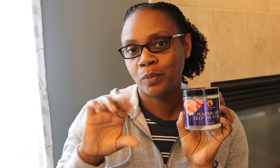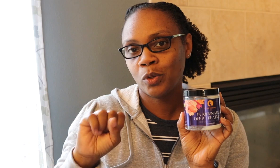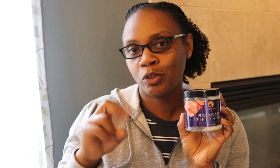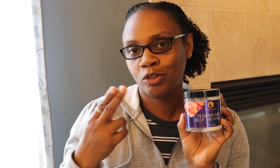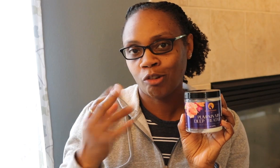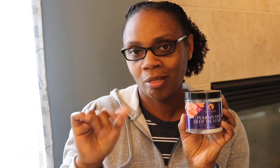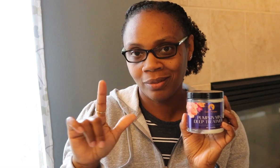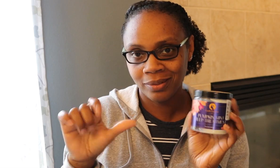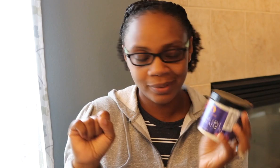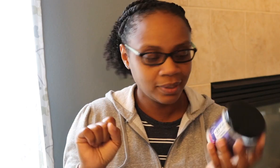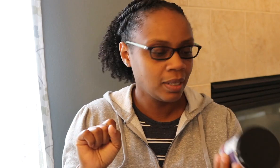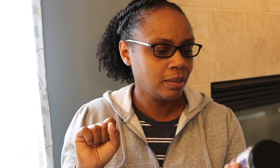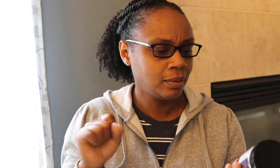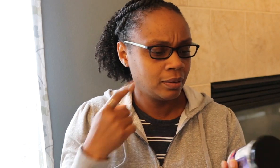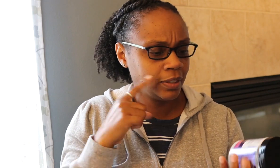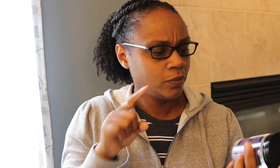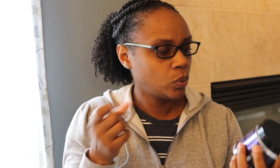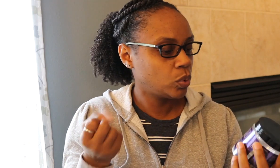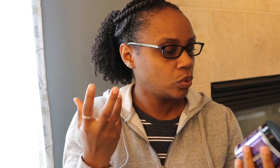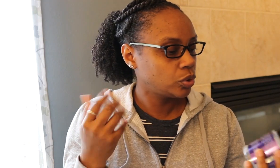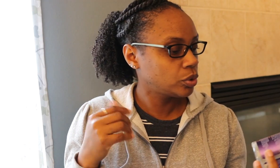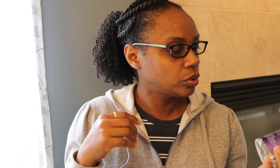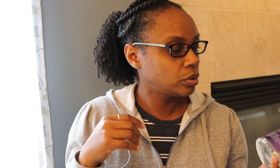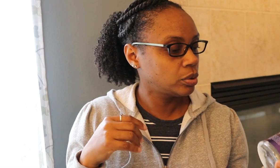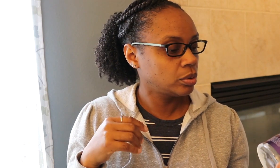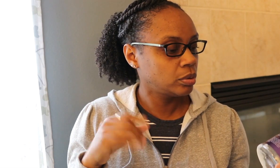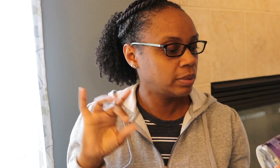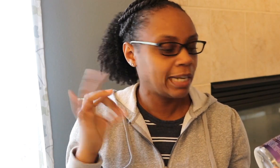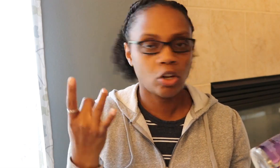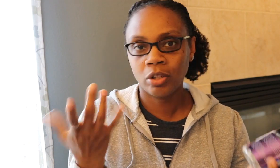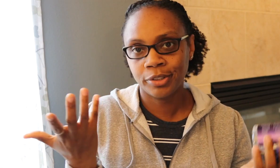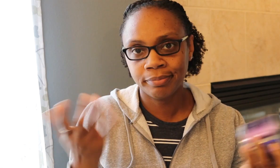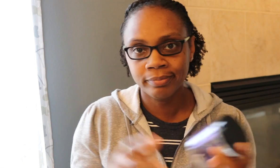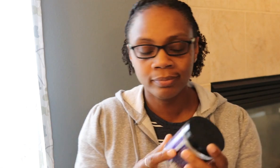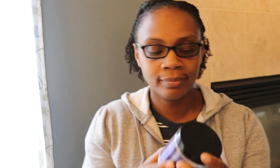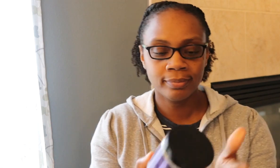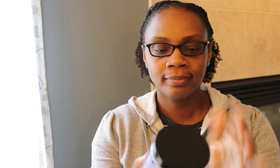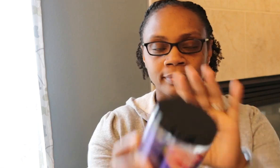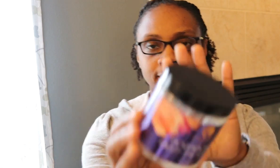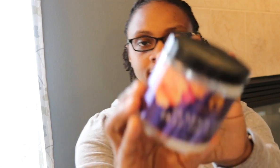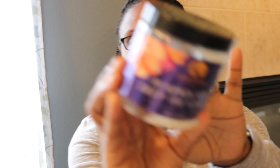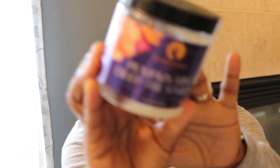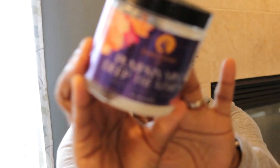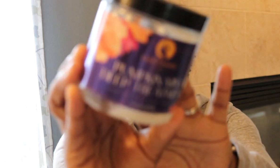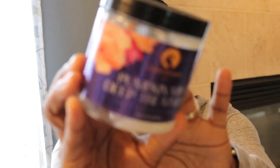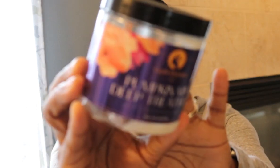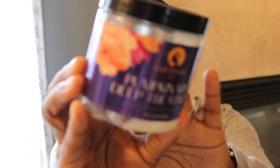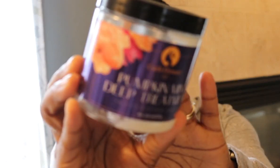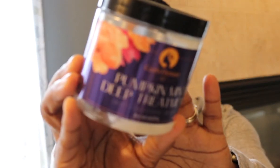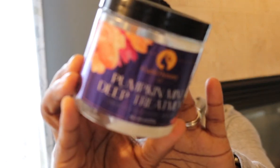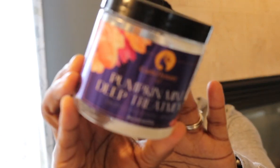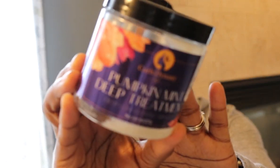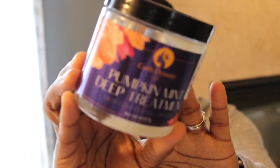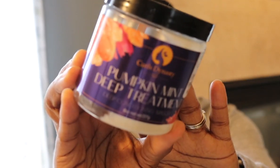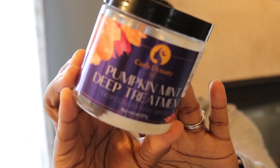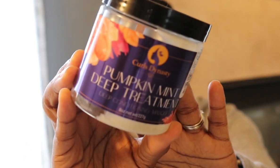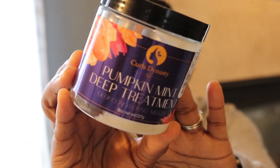I picked up this one at Marshall's and it was $8. So this is the Curls